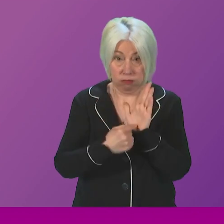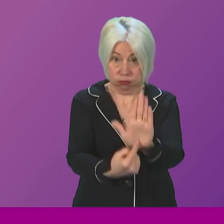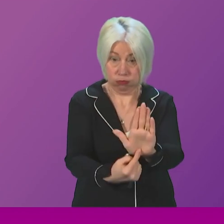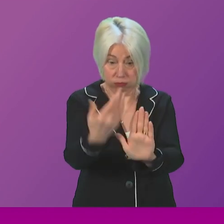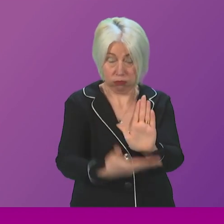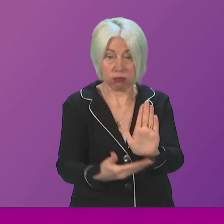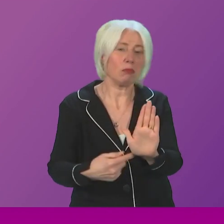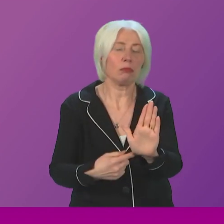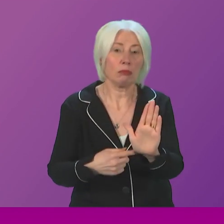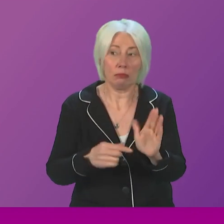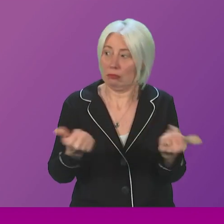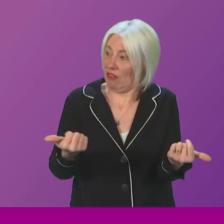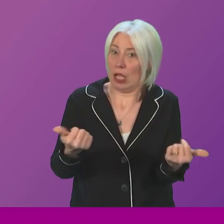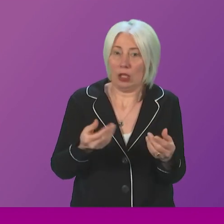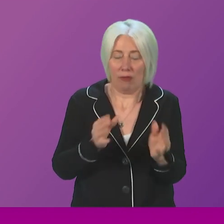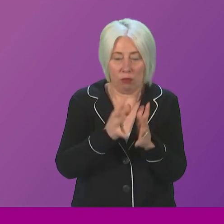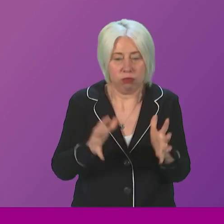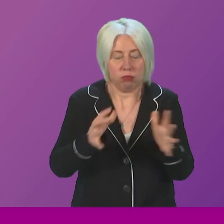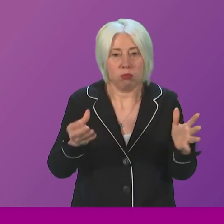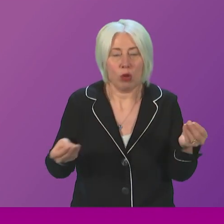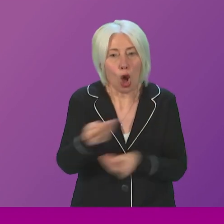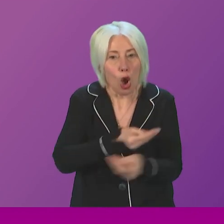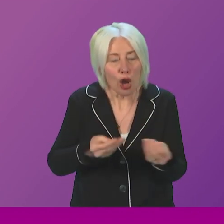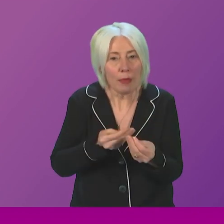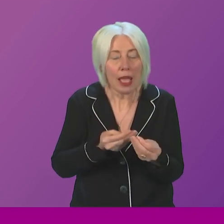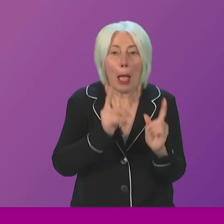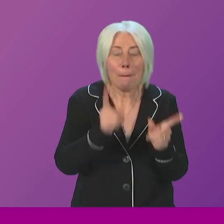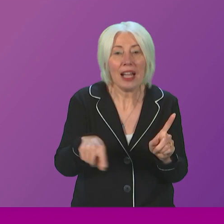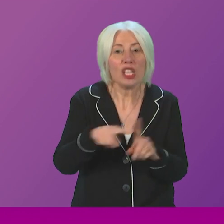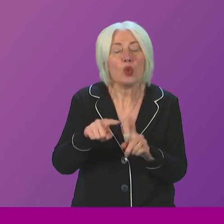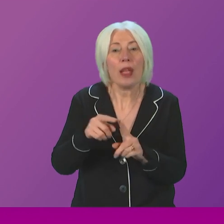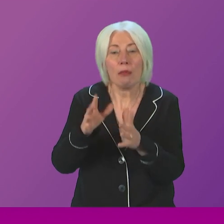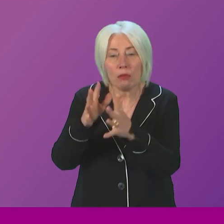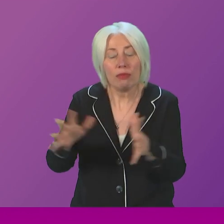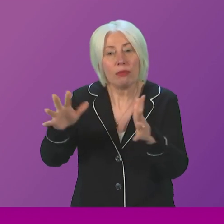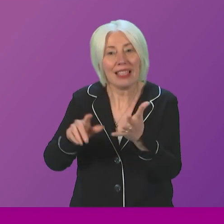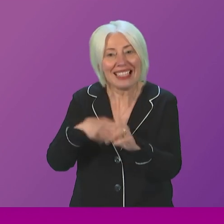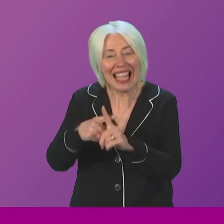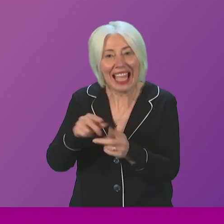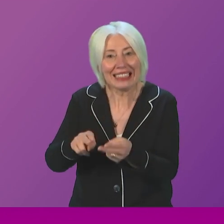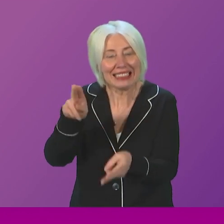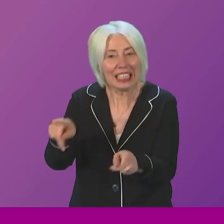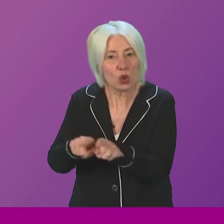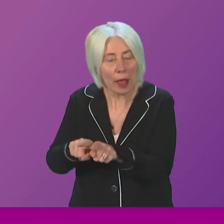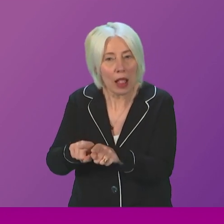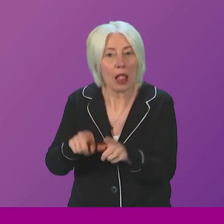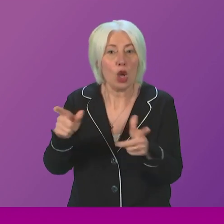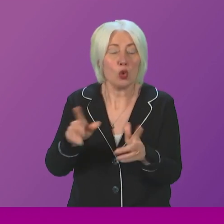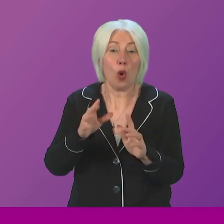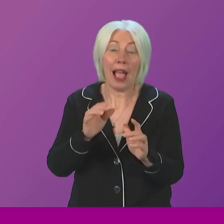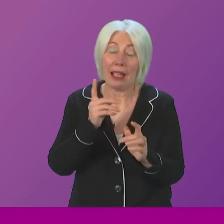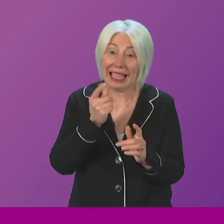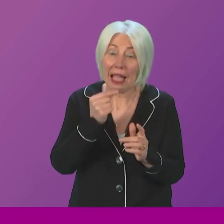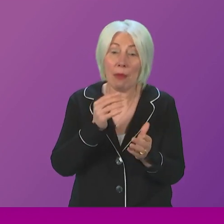no conflict in growing the economy and also ensuring that you have a progressive tax system so that you can invest, as I say, in anti